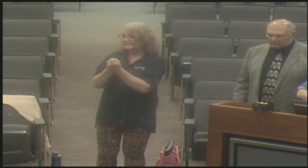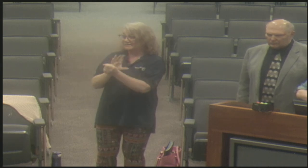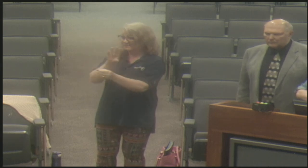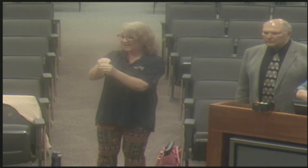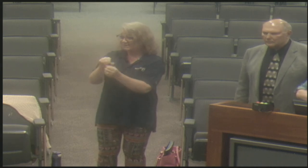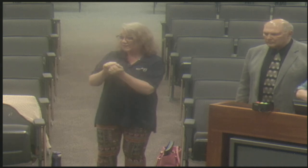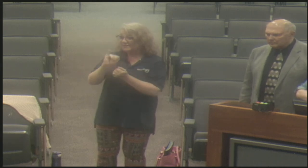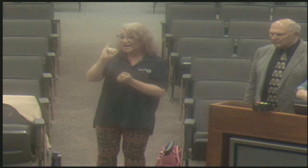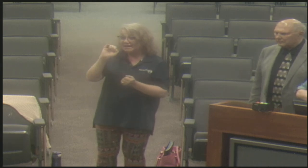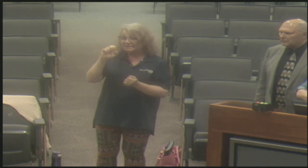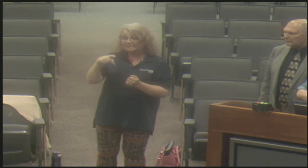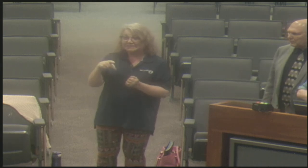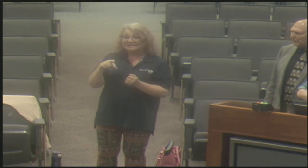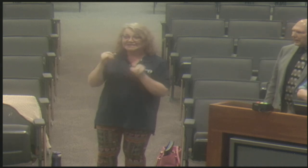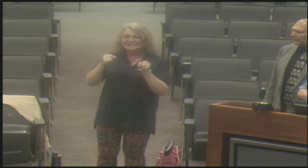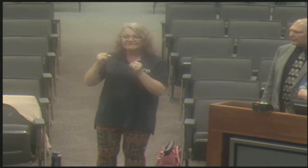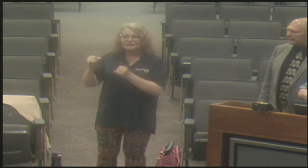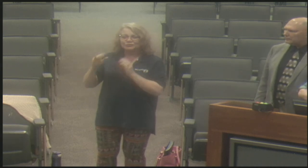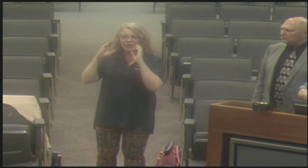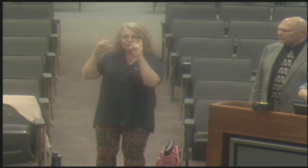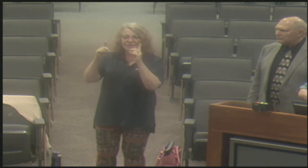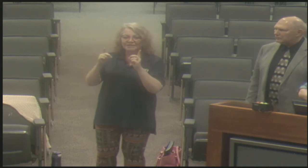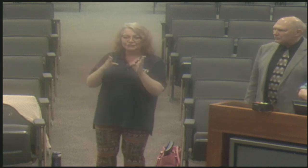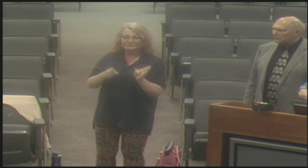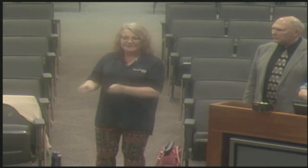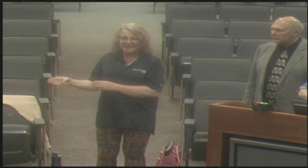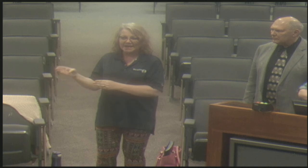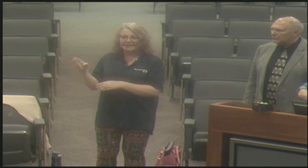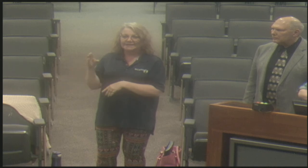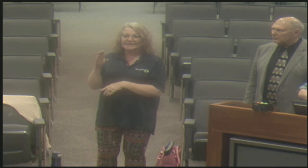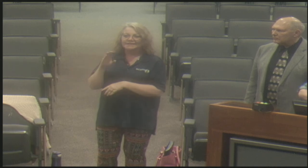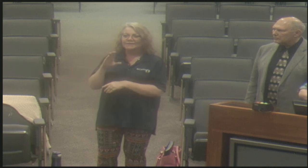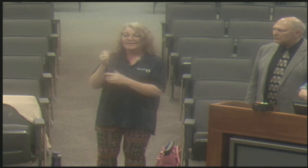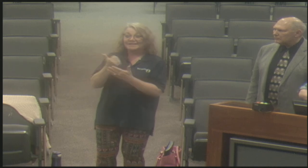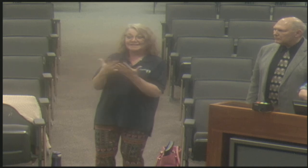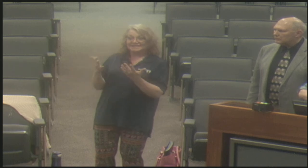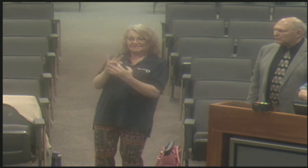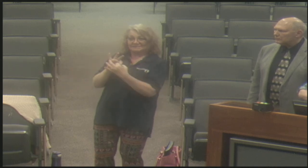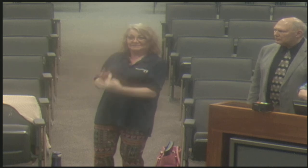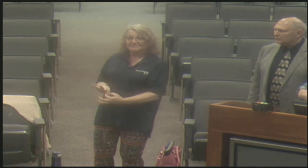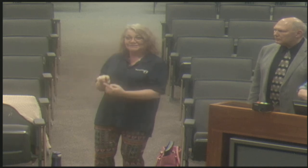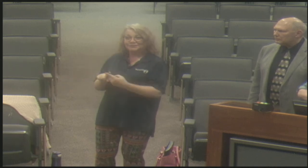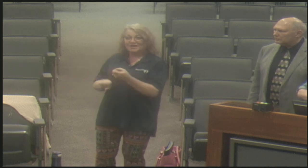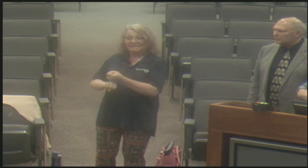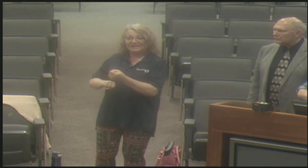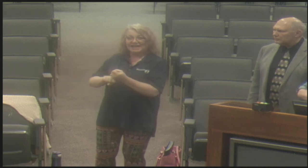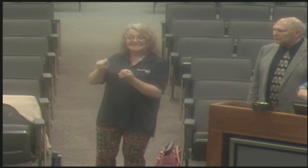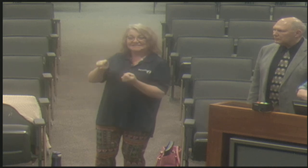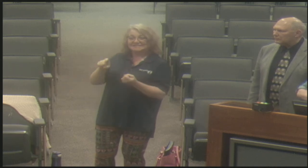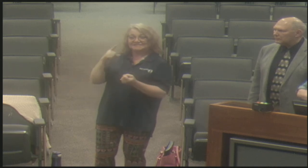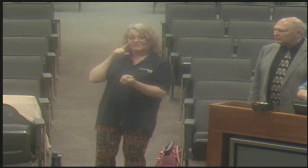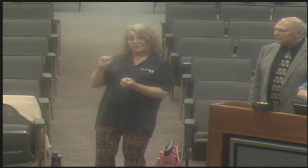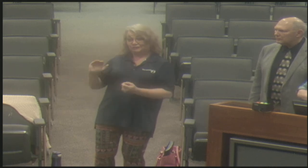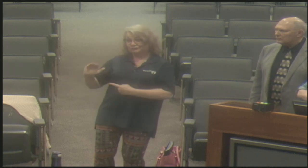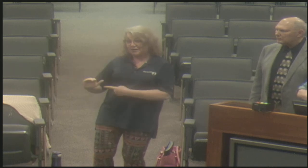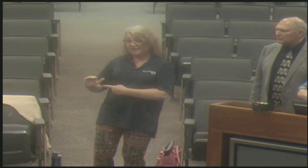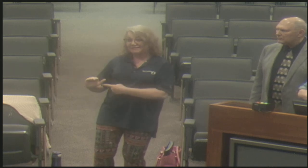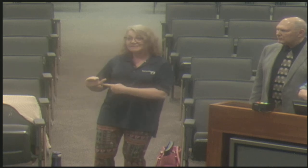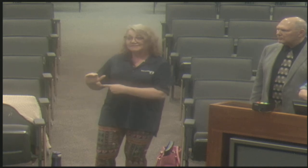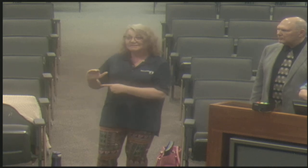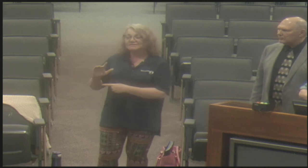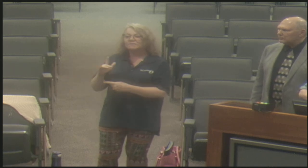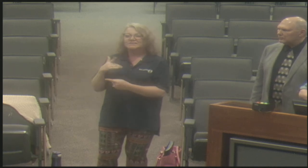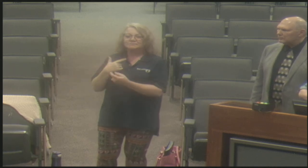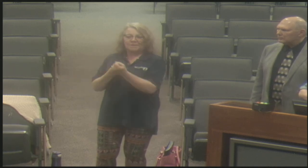individual who is all about the education and they, they get involved with parents regarding IEP planning,